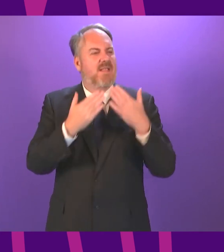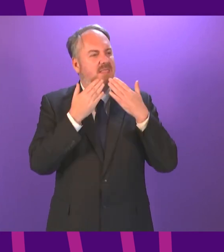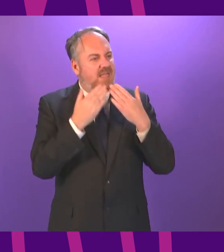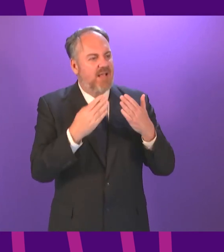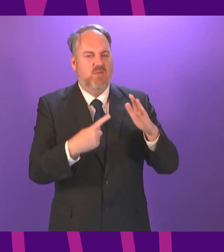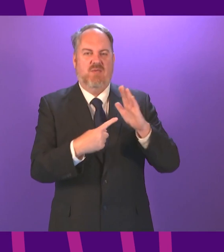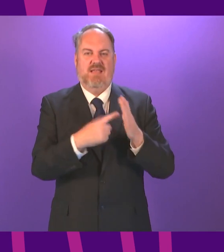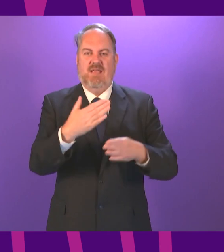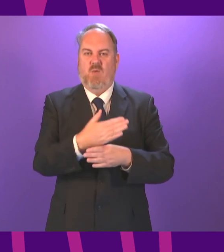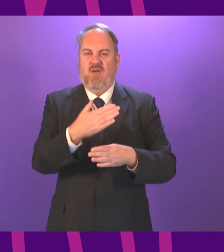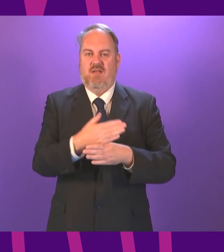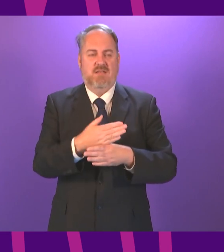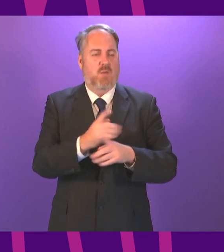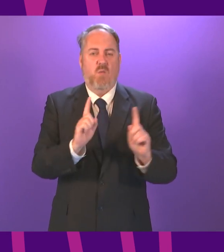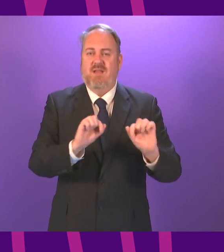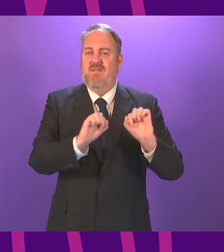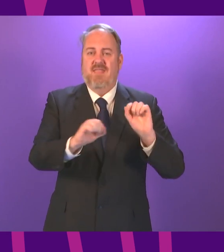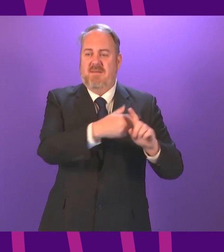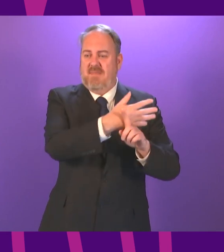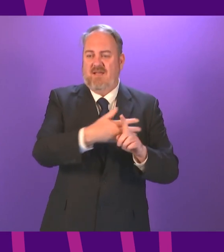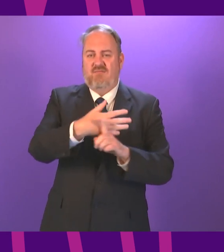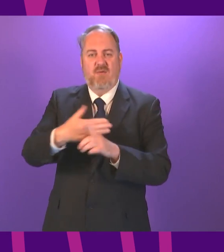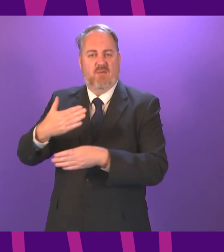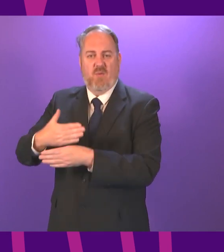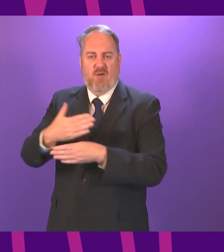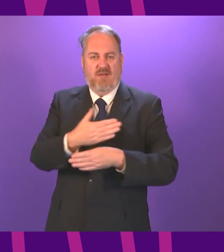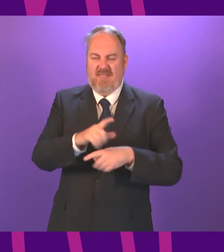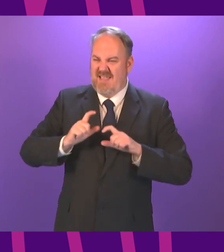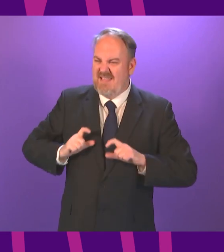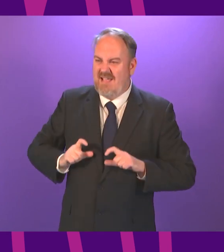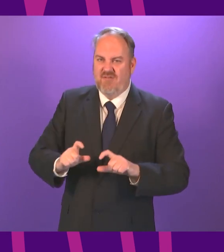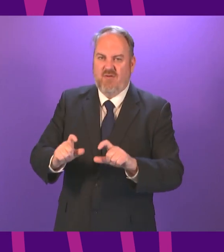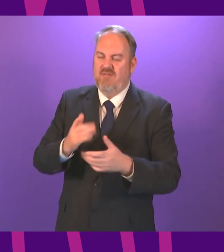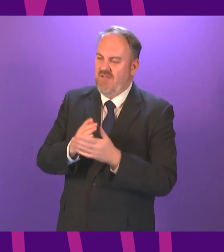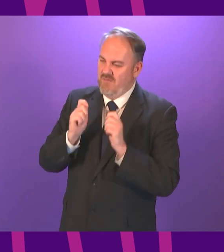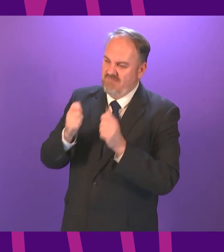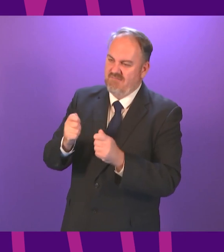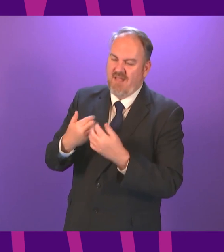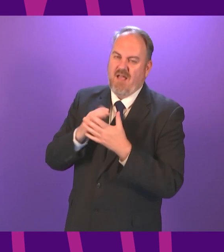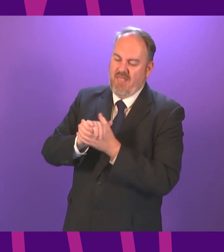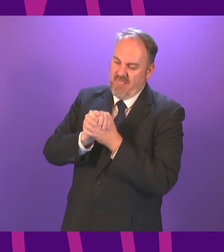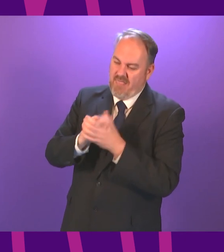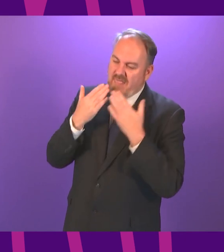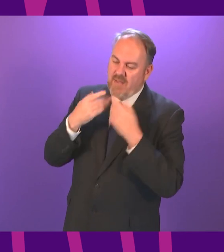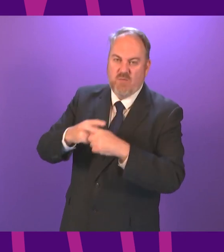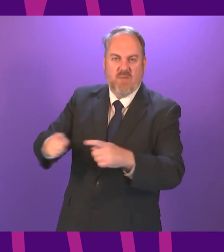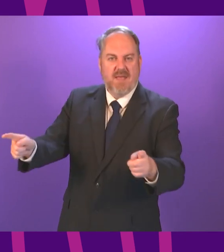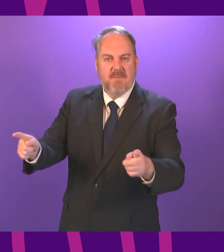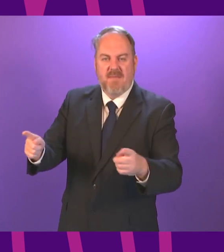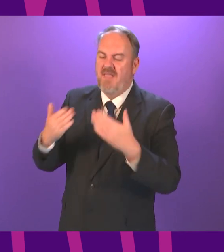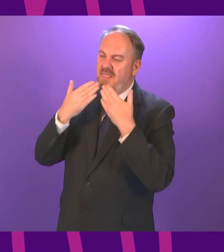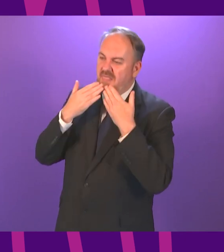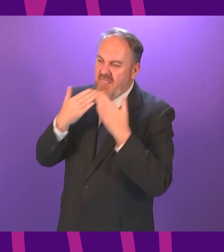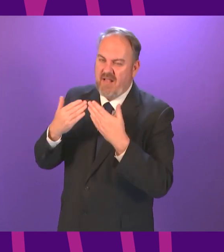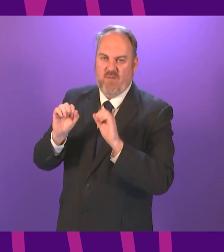all sectors who've kept Scotland going throughout the pandemic. They deserve our gratitude, and I'm deeply thankful for everything they've done.